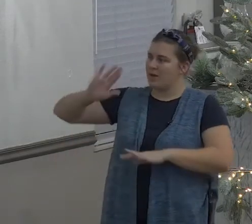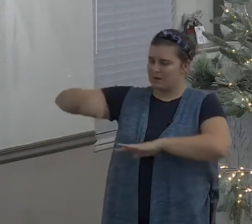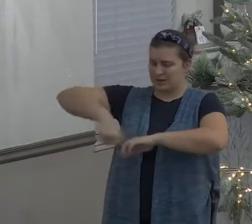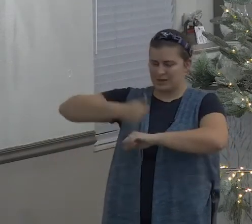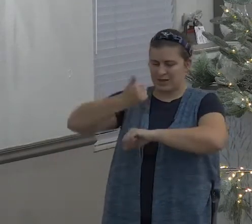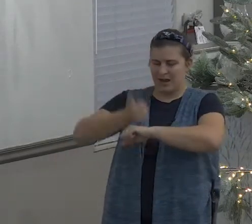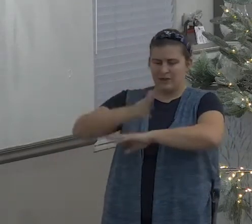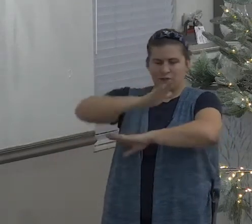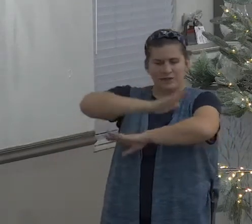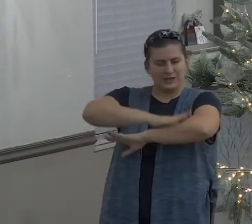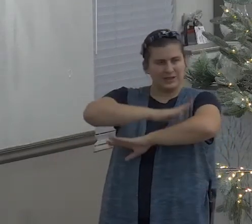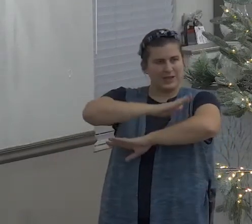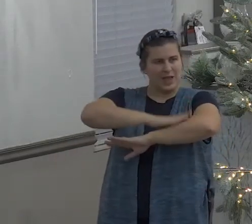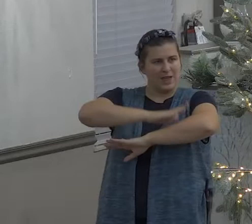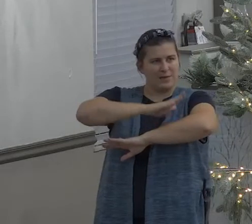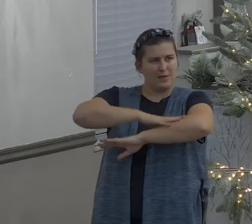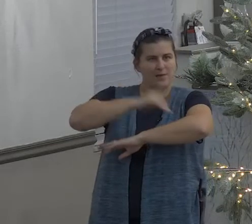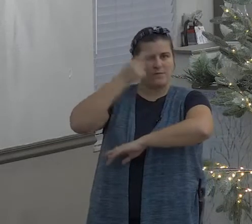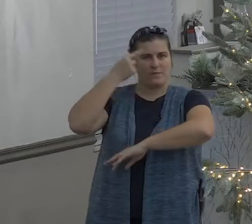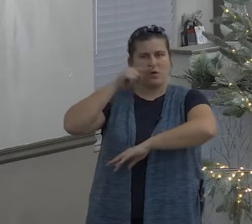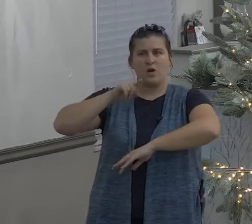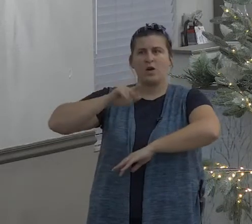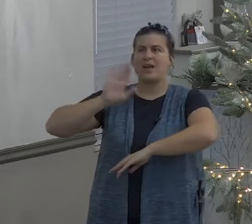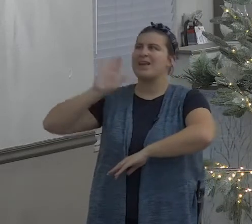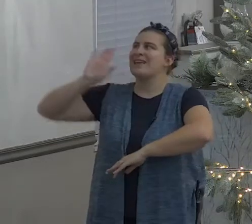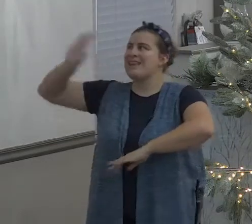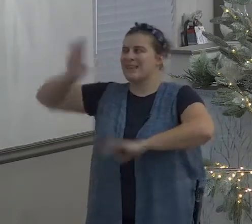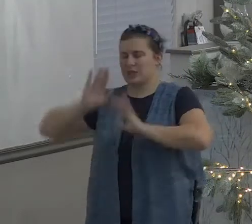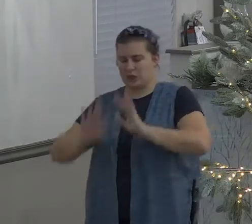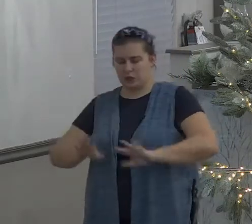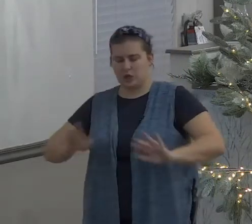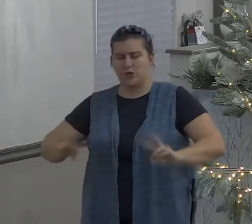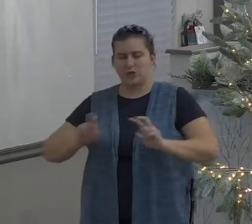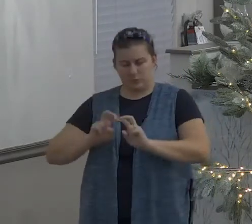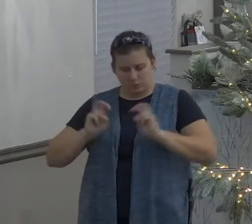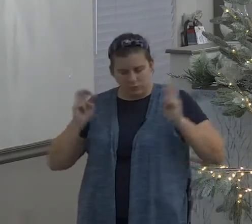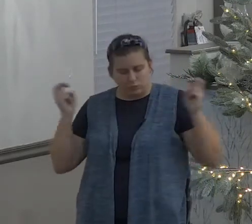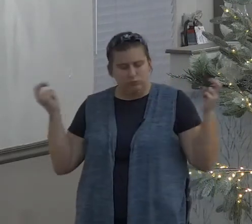a table is set up and a family sits down